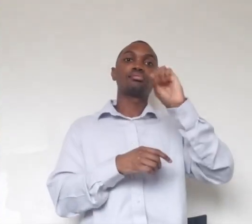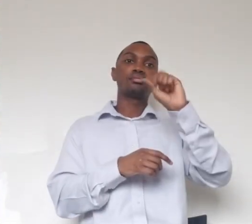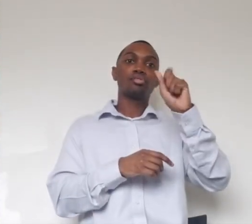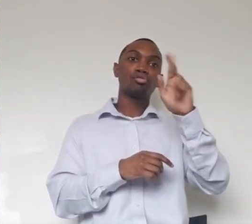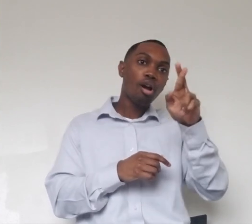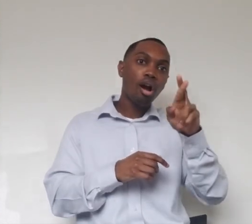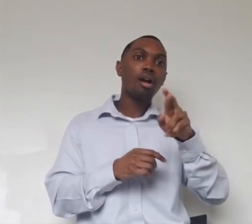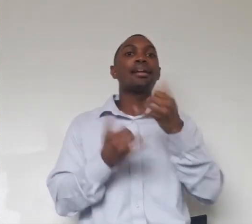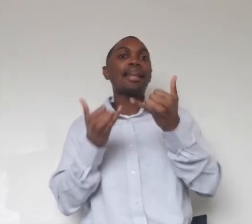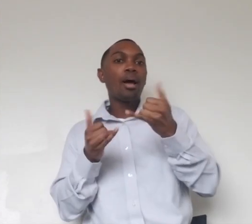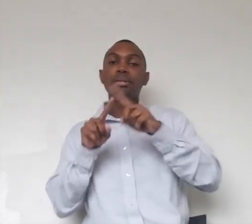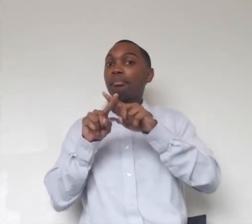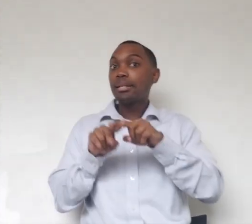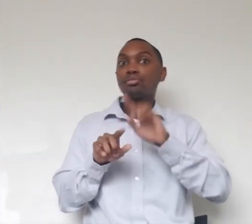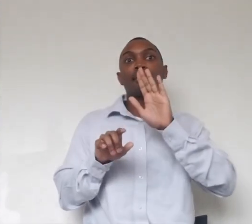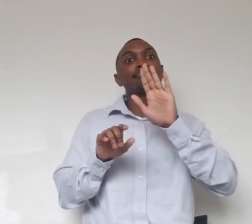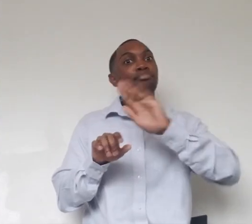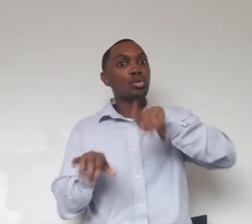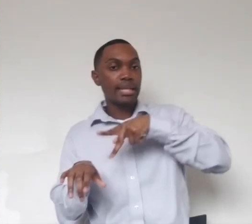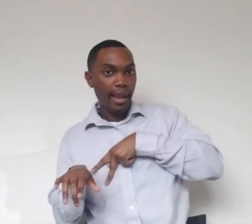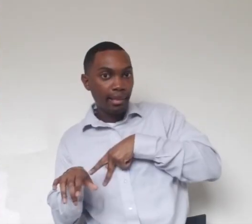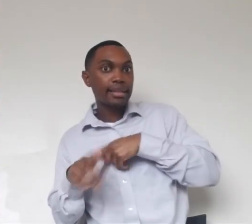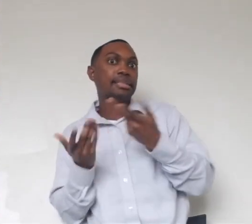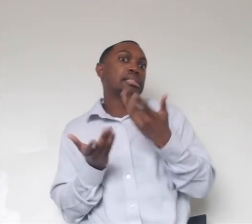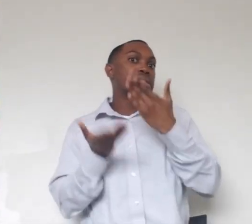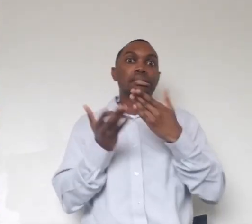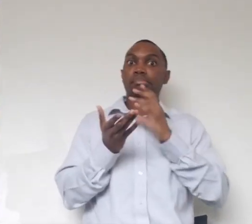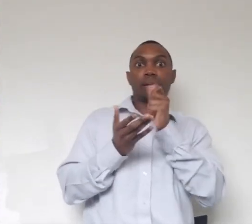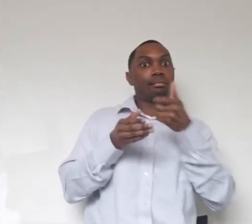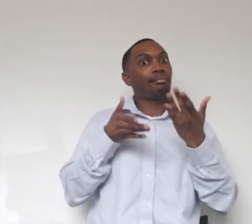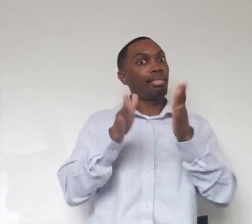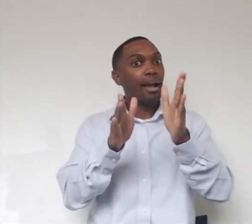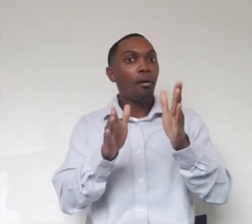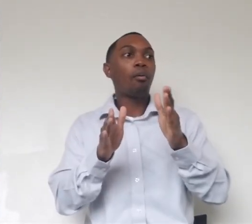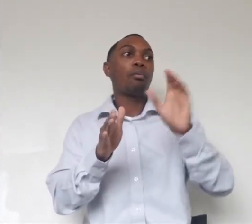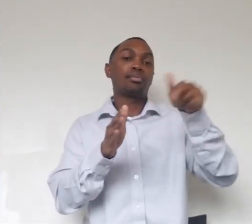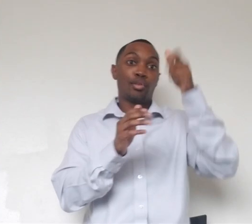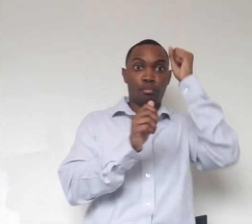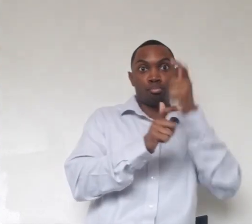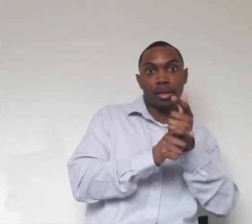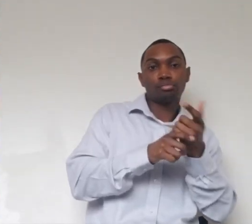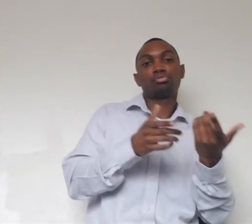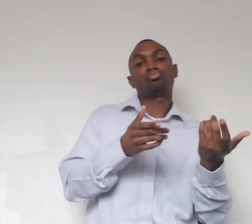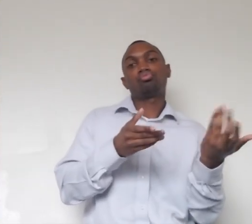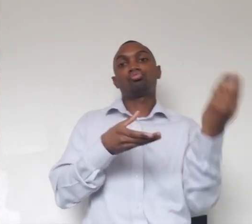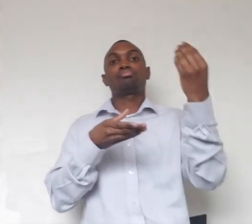may not allow brothers to be a part of his pride. But obviously, there's a certain risk involved with that if you do have other males